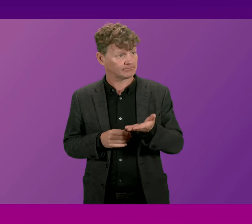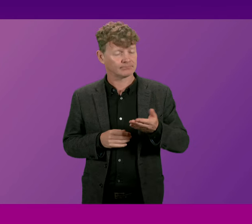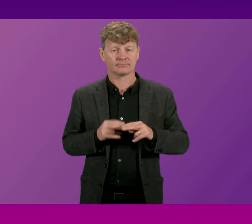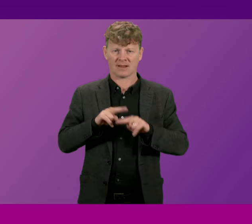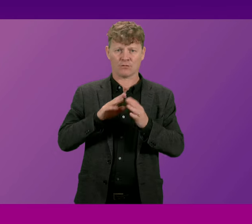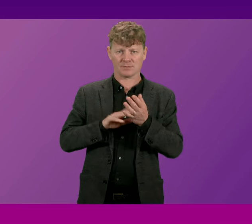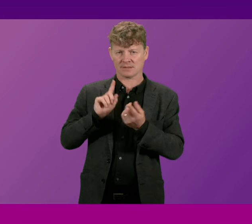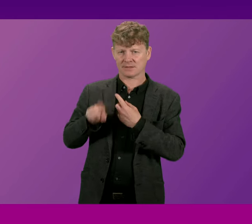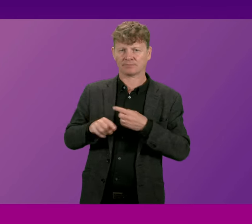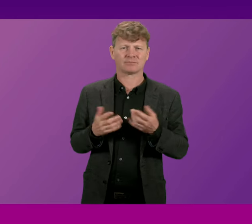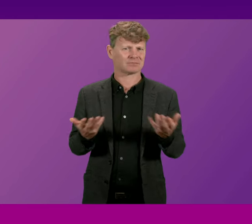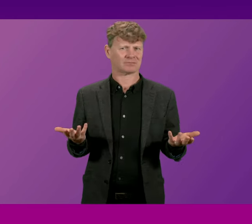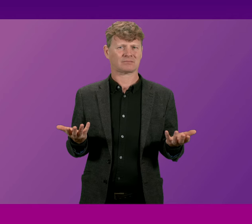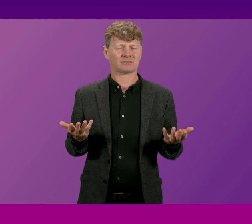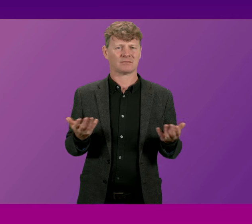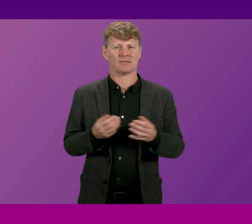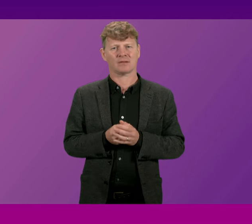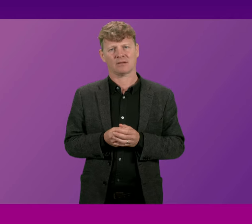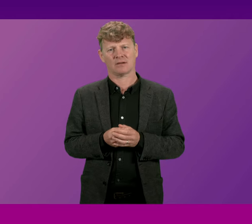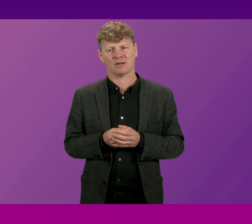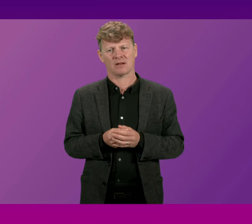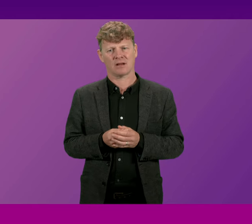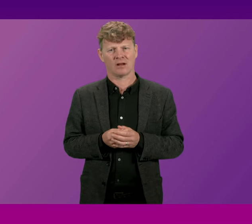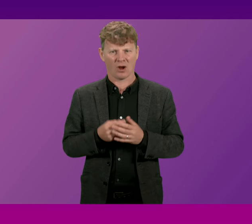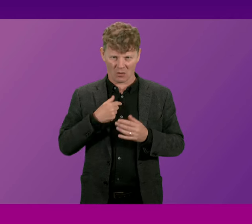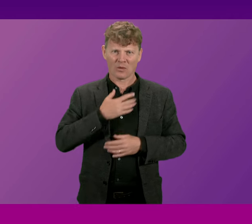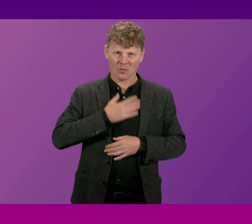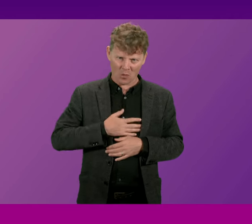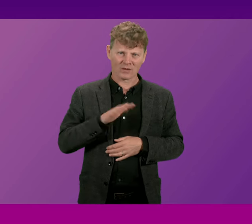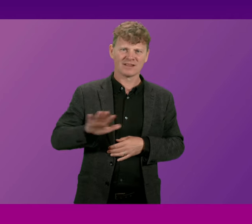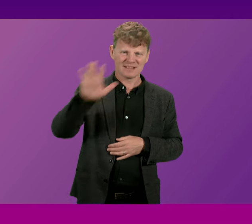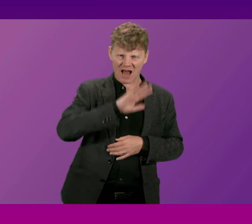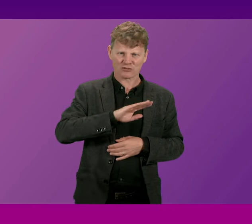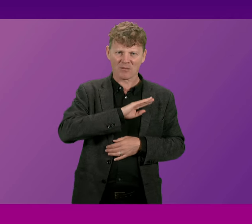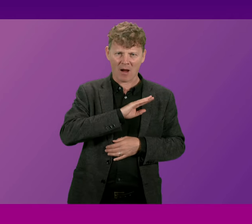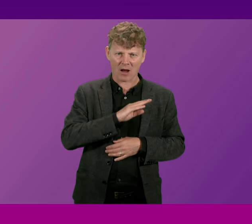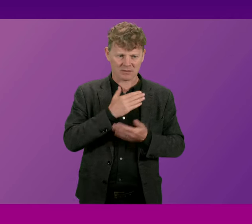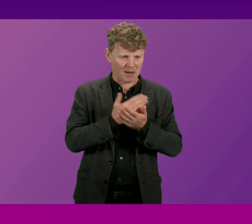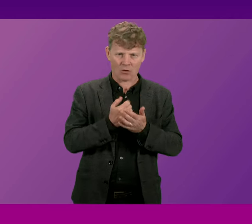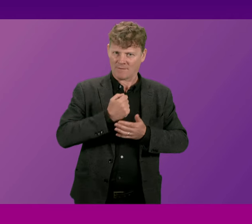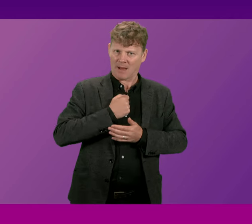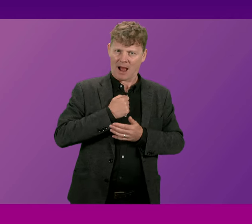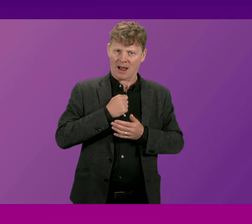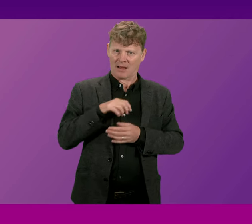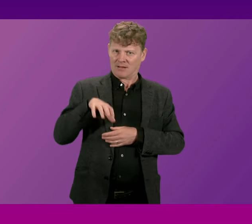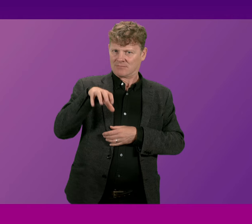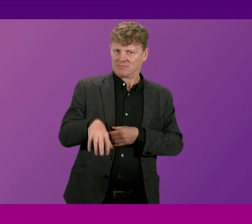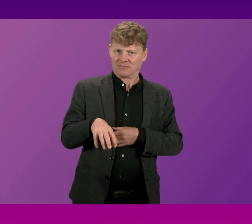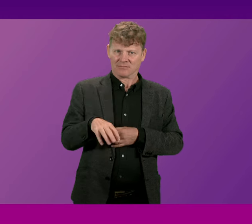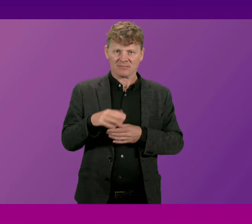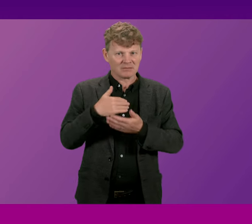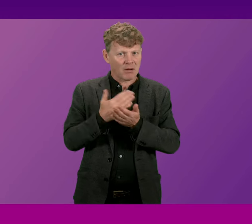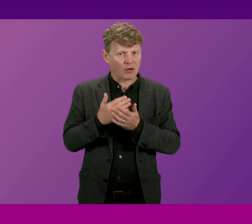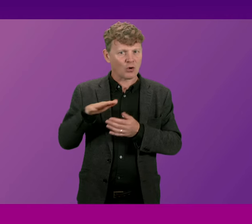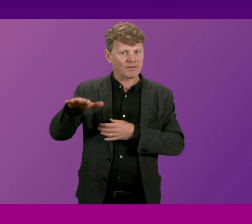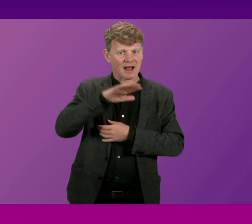Obviously there's an aspiration for there to be national parks part of my constituency is in a national park and